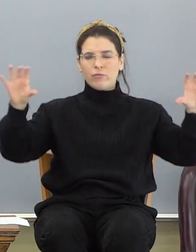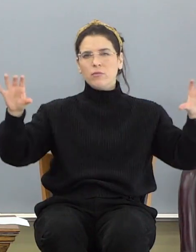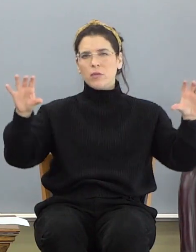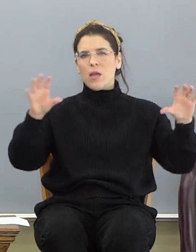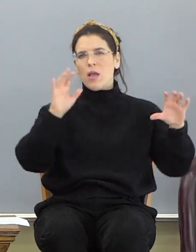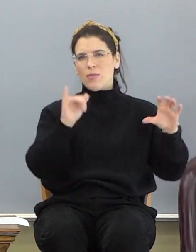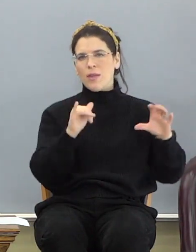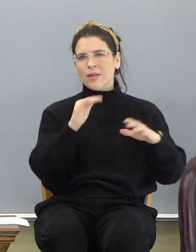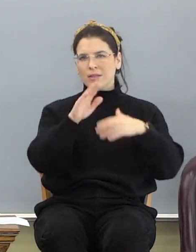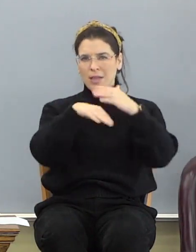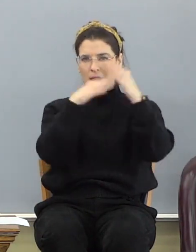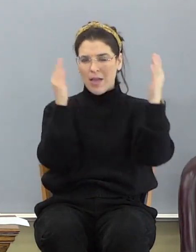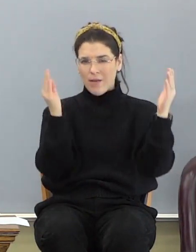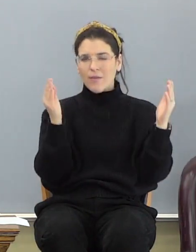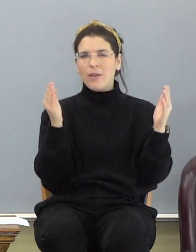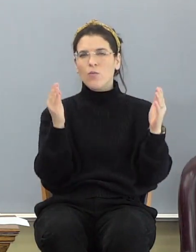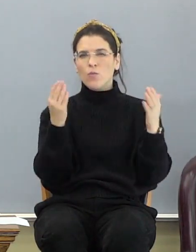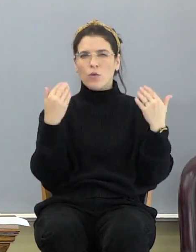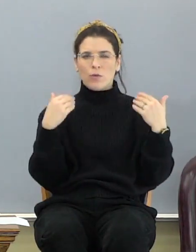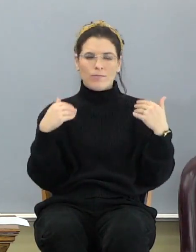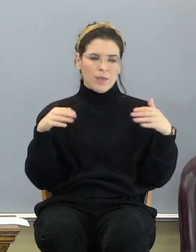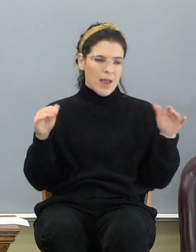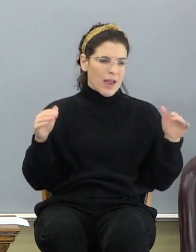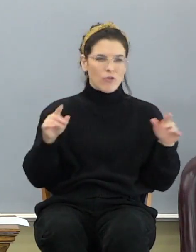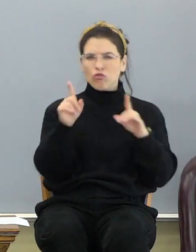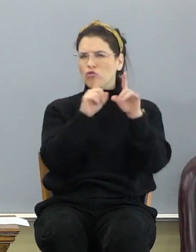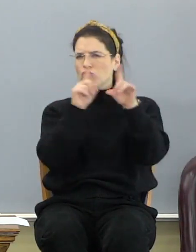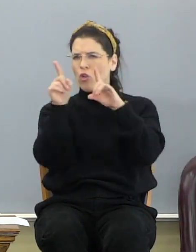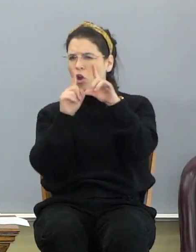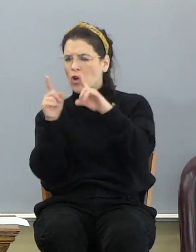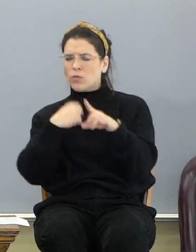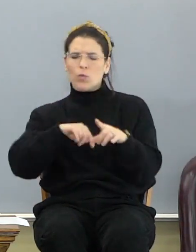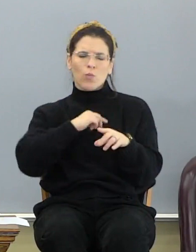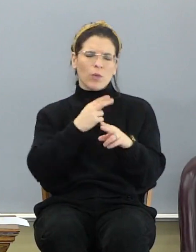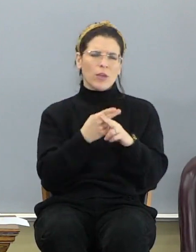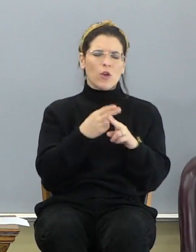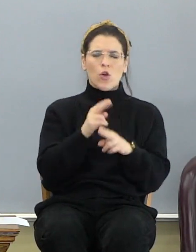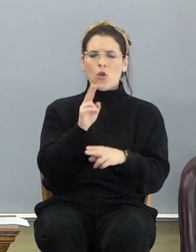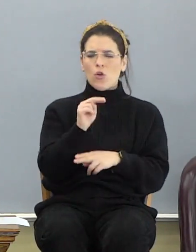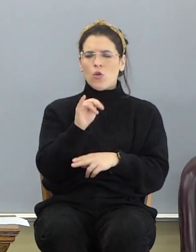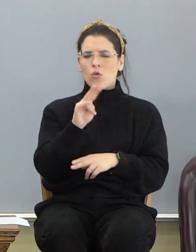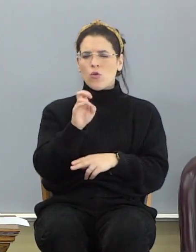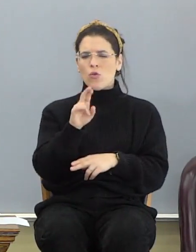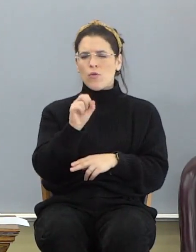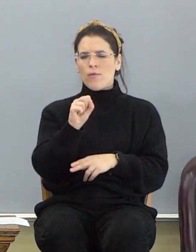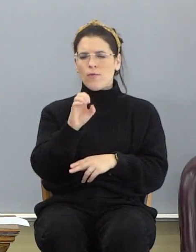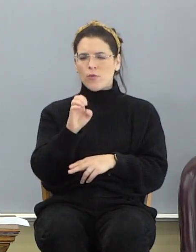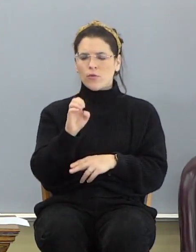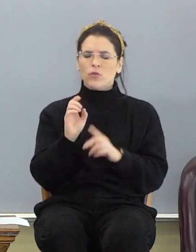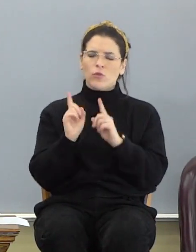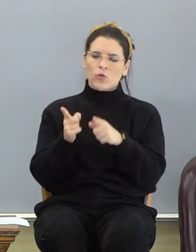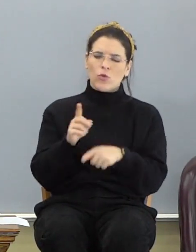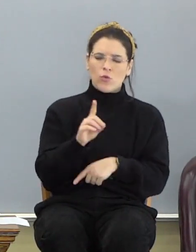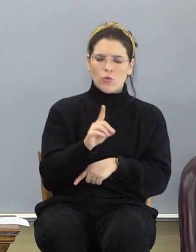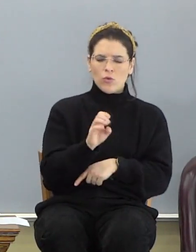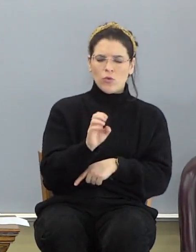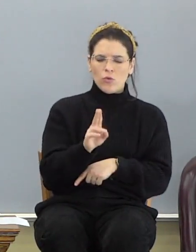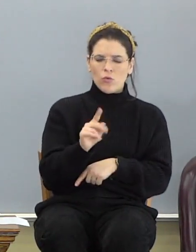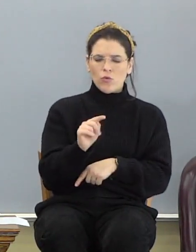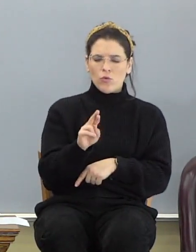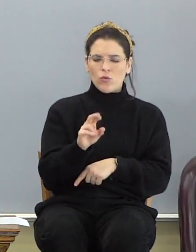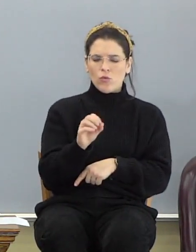And that's the heaven where the stars are. It's what we call the universe. Come with me to Deuteronomy chapter number four.